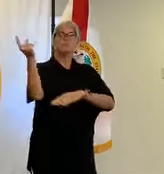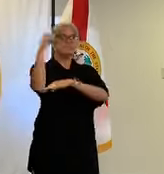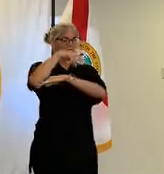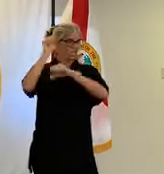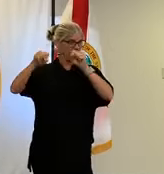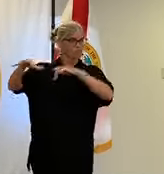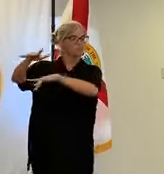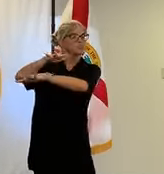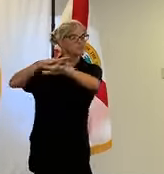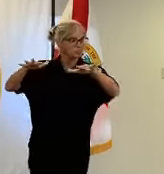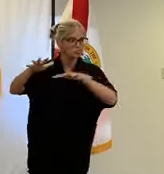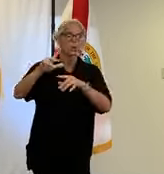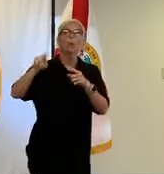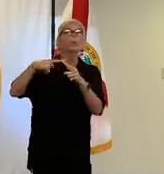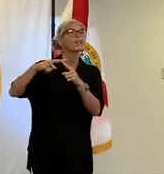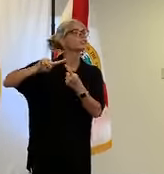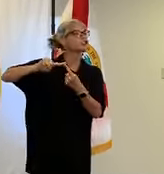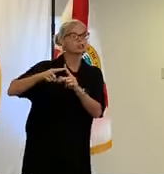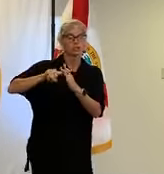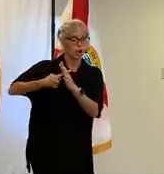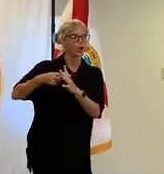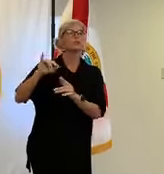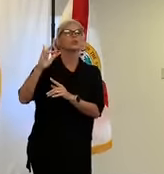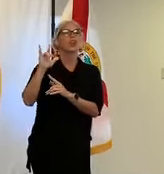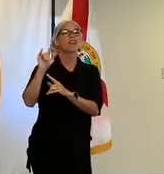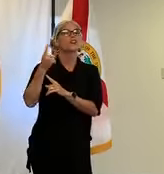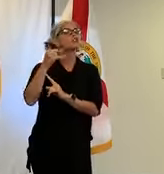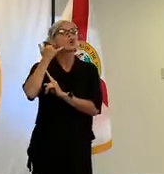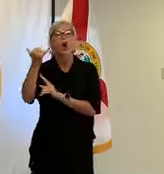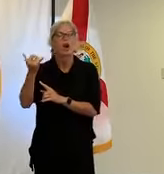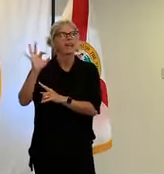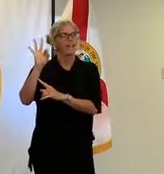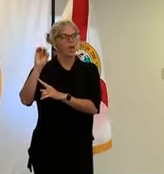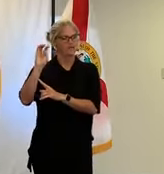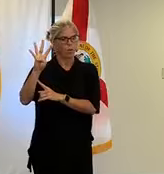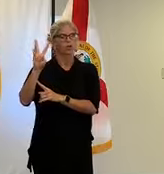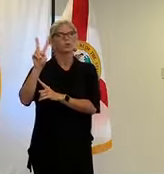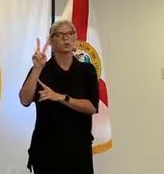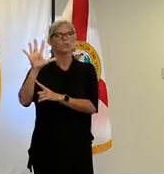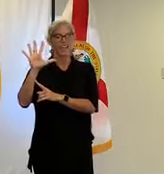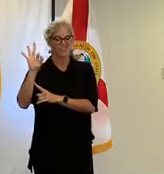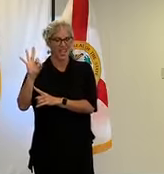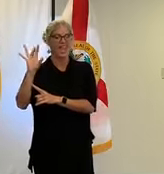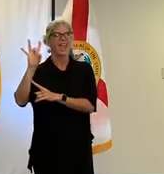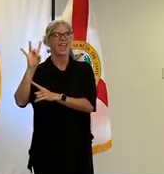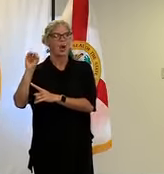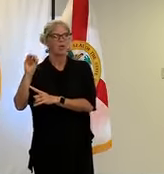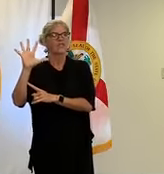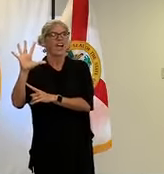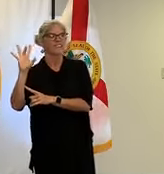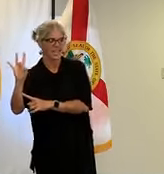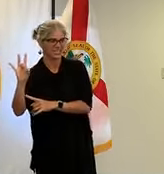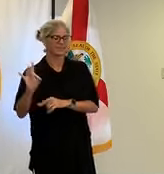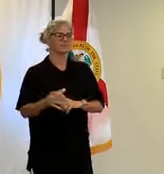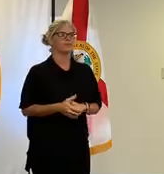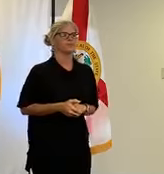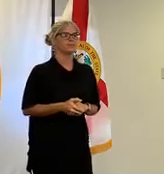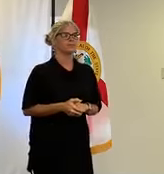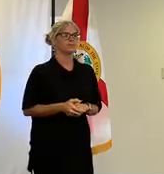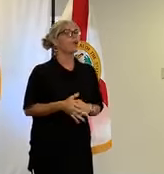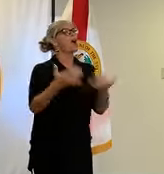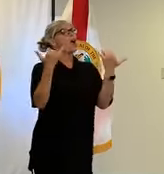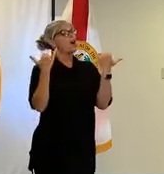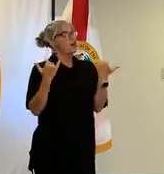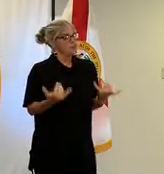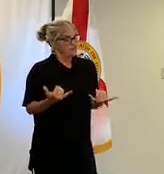and you can call 904-259-8058 to make those reservations also beginning